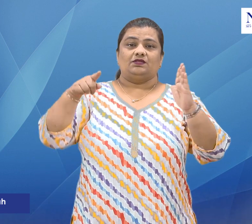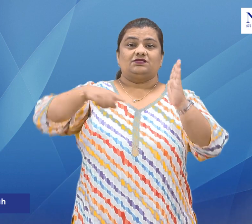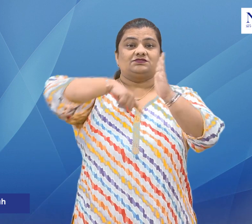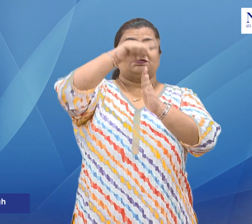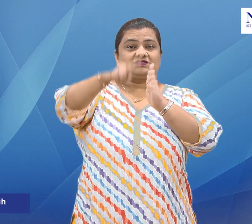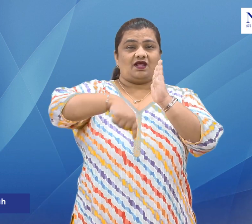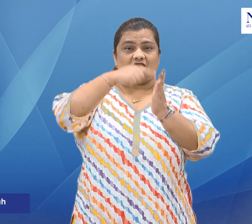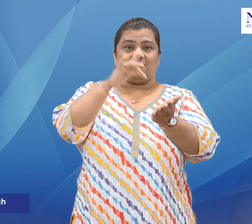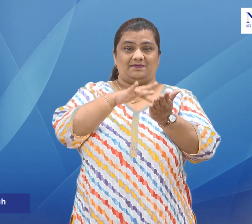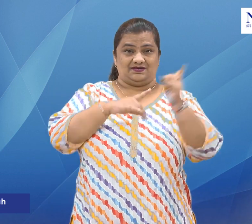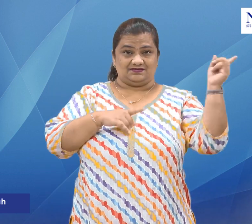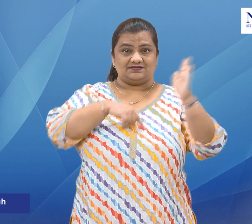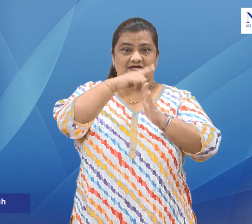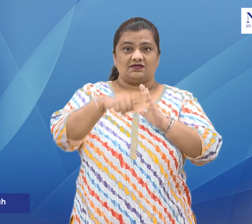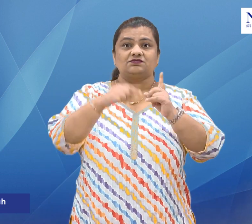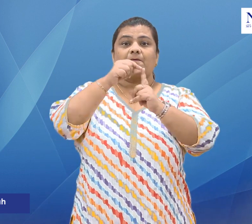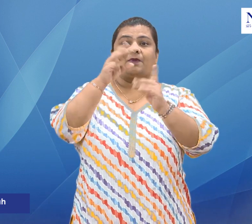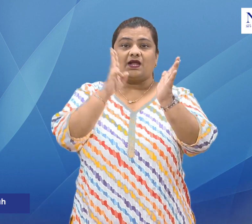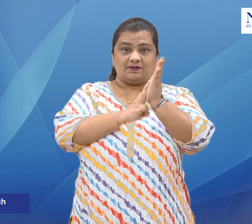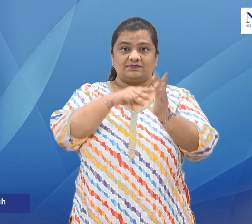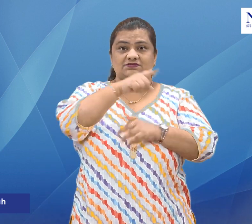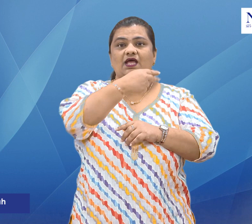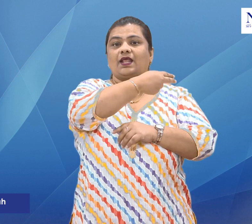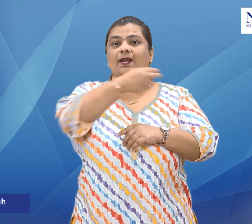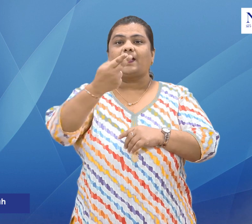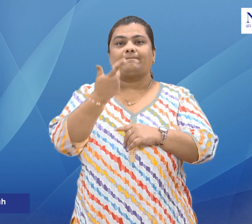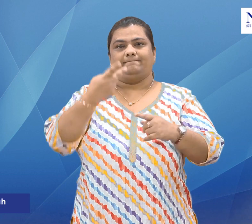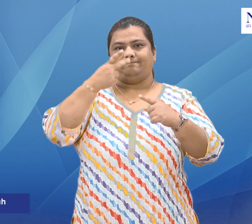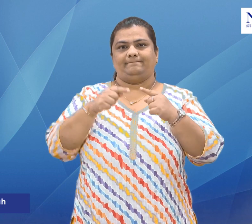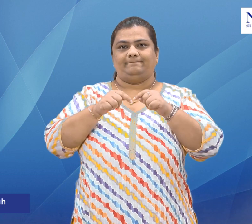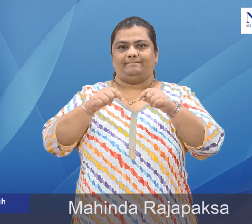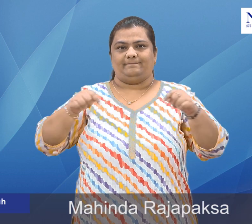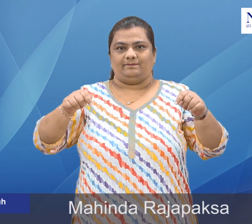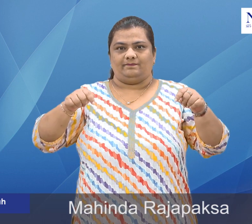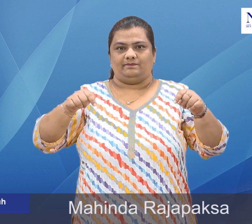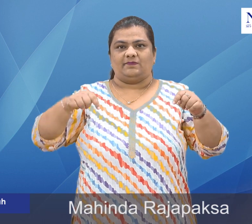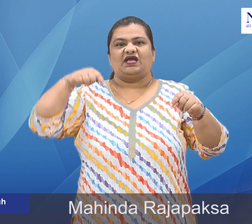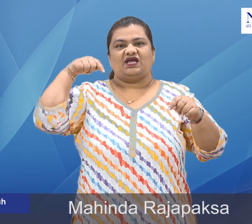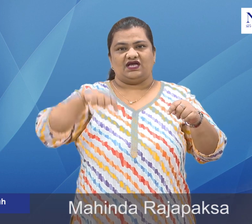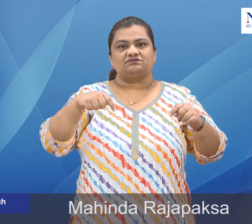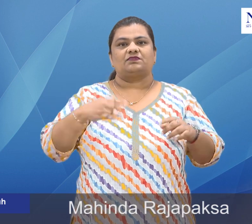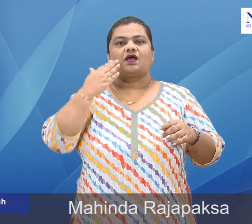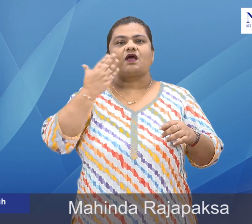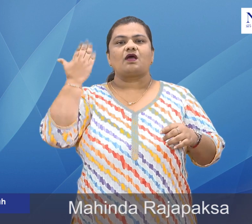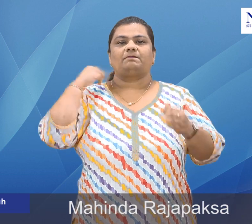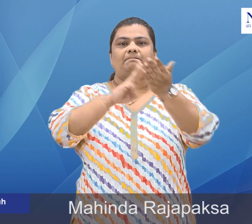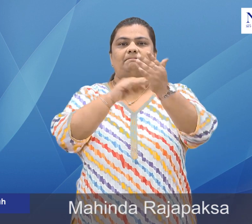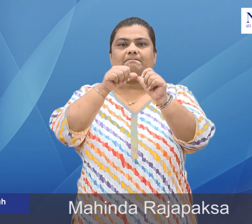Over to international news. Sri Lanka's Prime Minister Mahindra Rajapaksa resigned on May 9, hours after